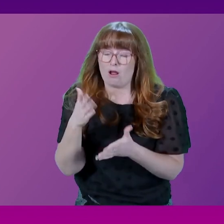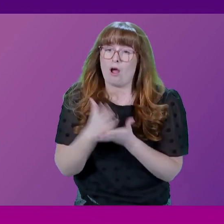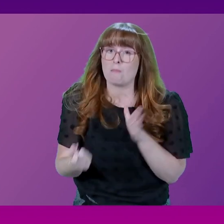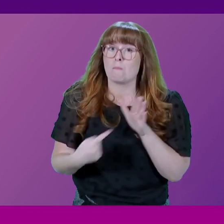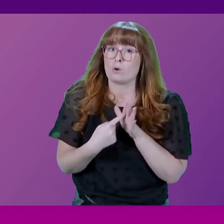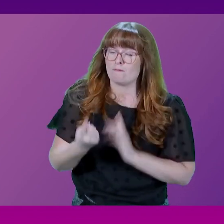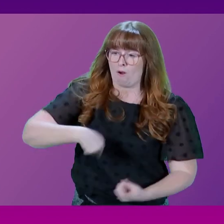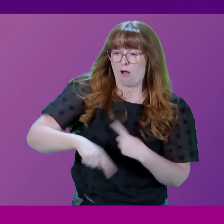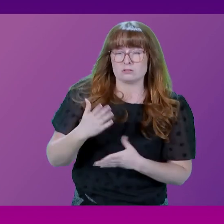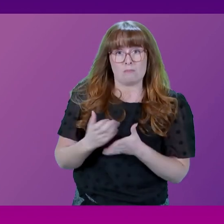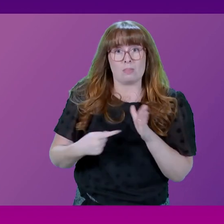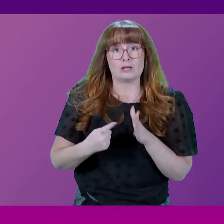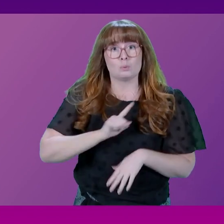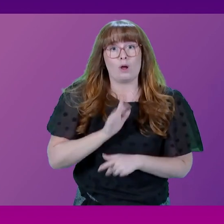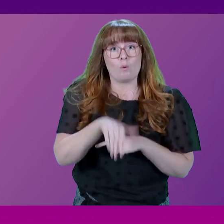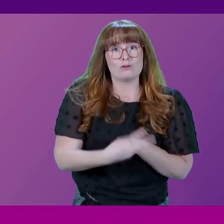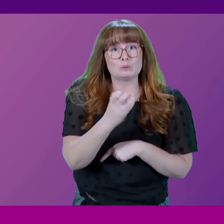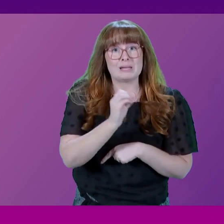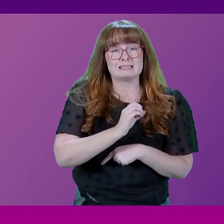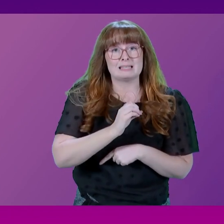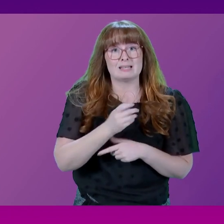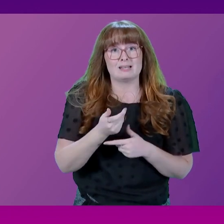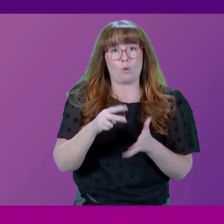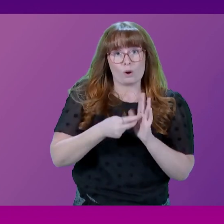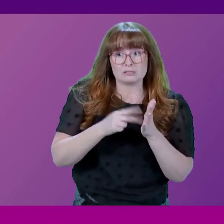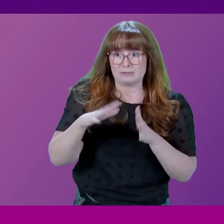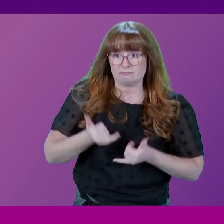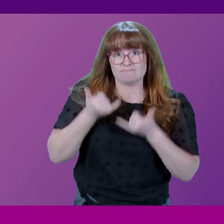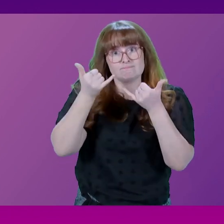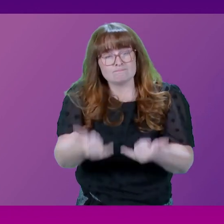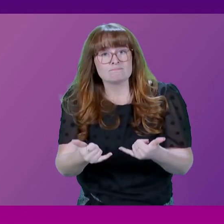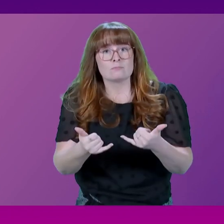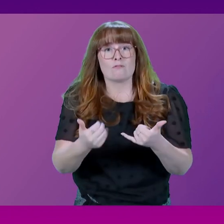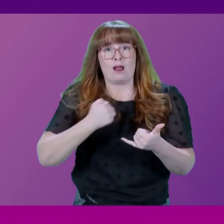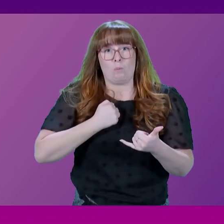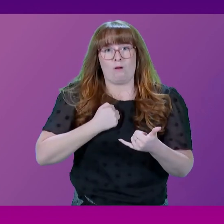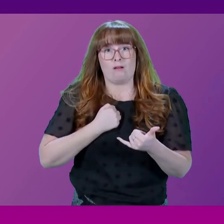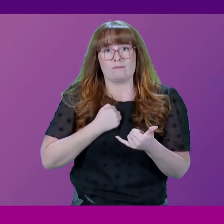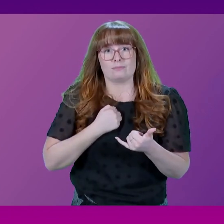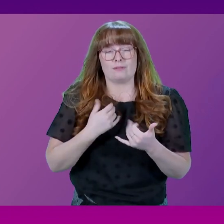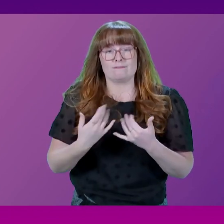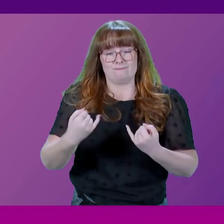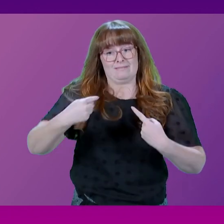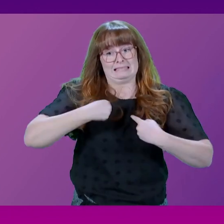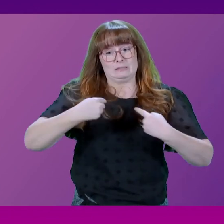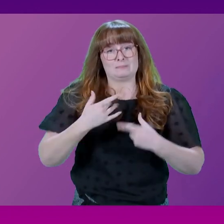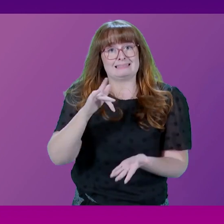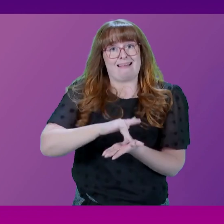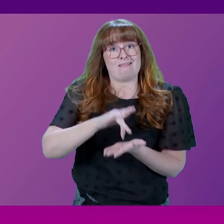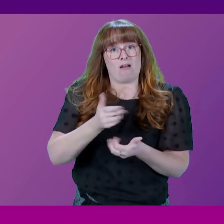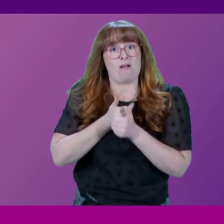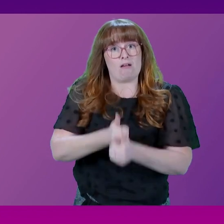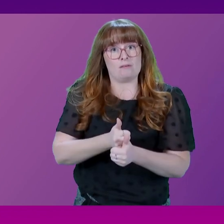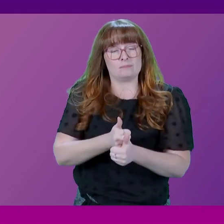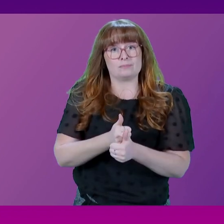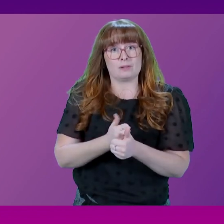more than 20 organisations have received awards from our victim centred approach fund, including Victim Support Scotland, who